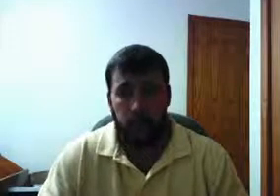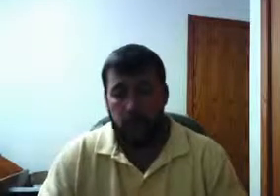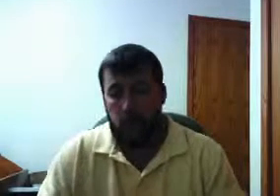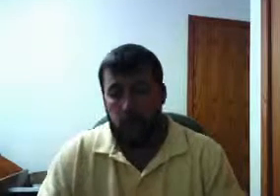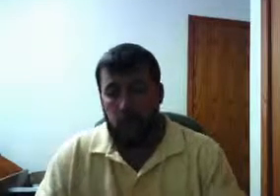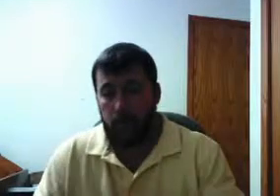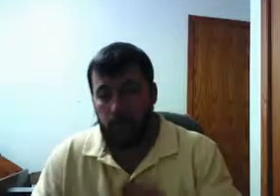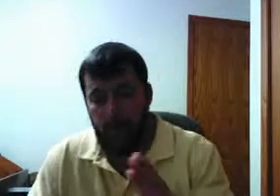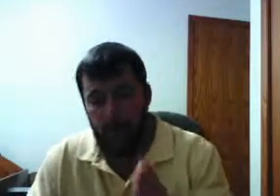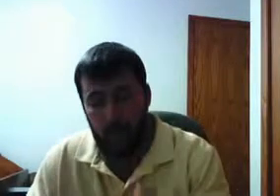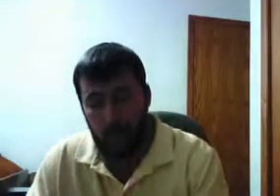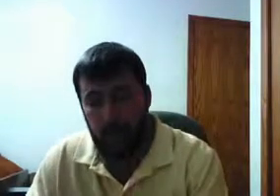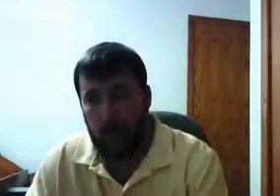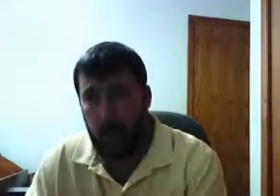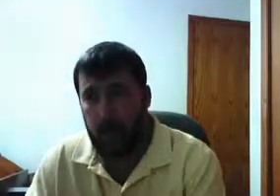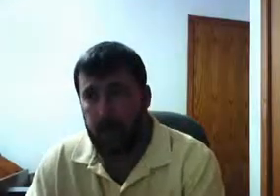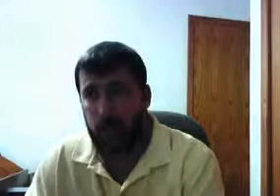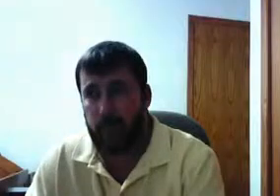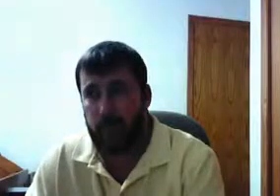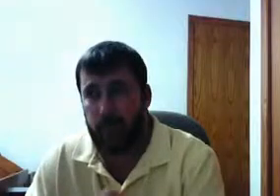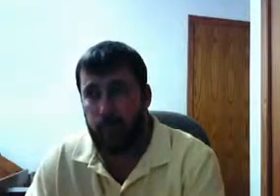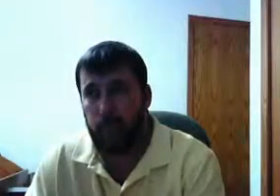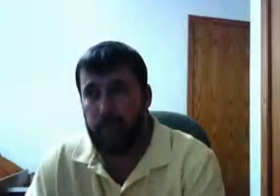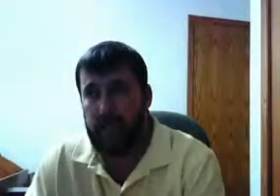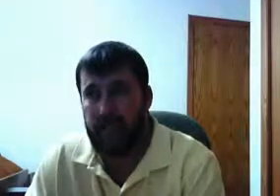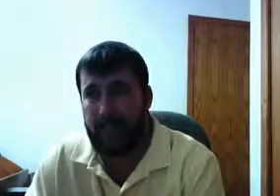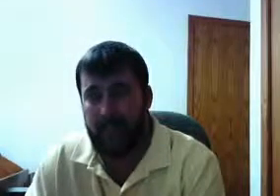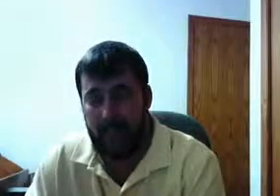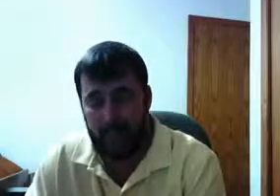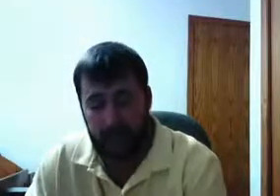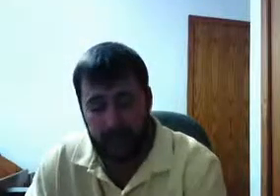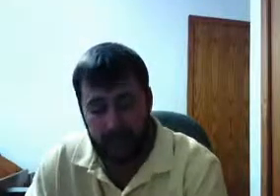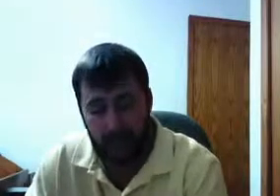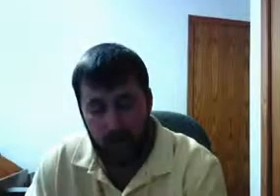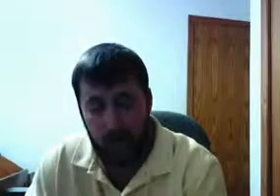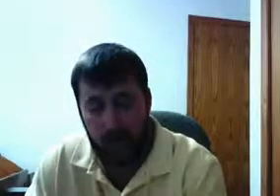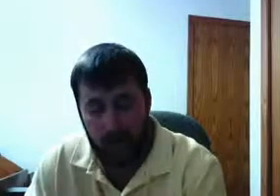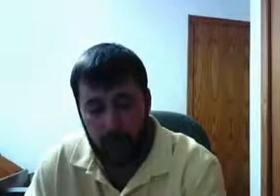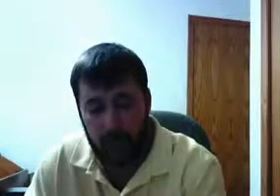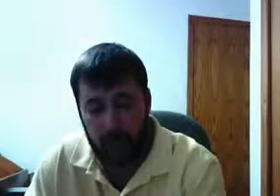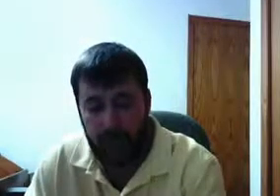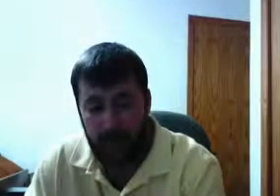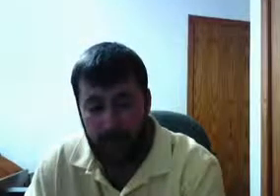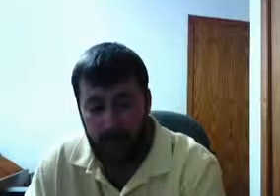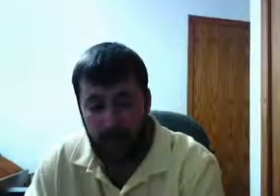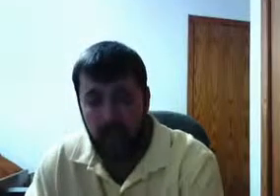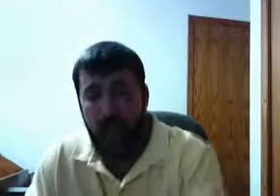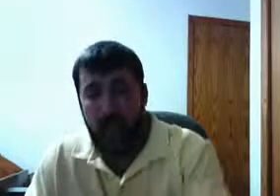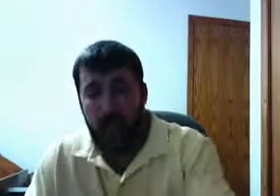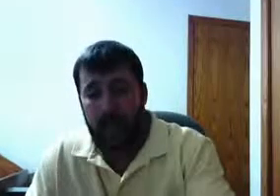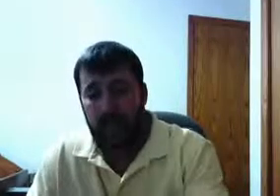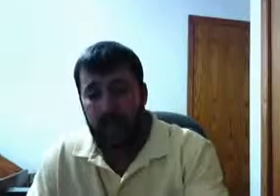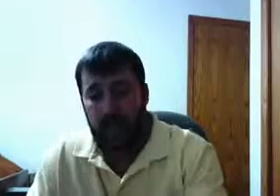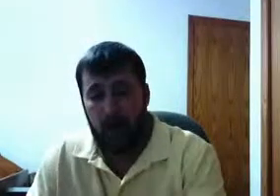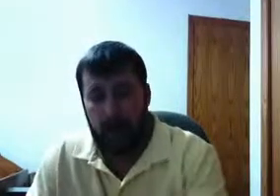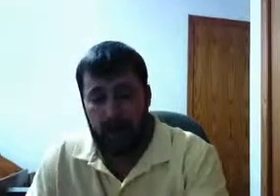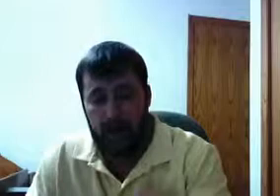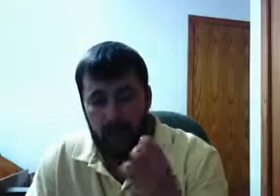We're talking about Woodrow Wilson when he said this after he told the 12 private bankers, Yes, sir, I know you've already